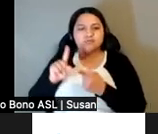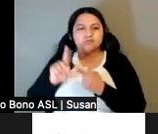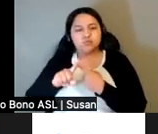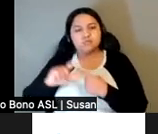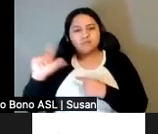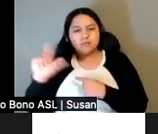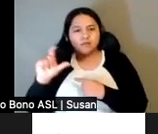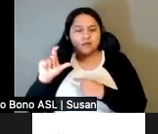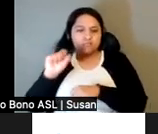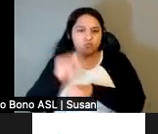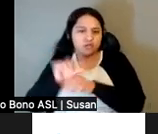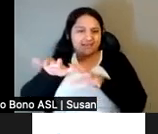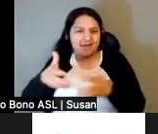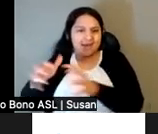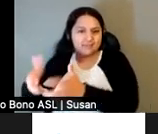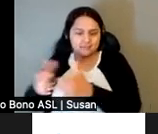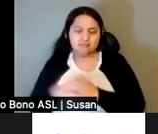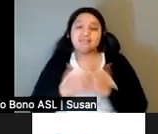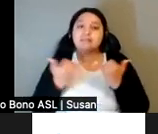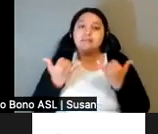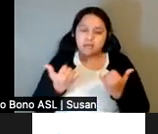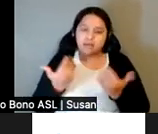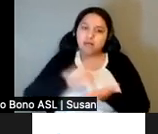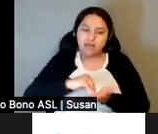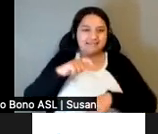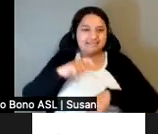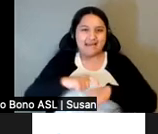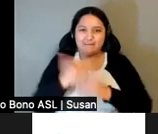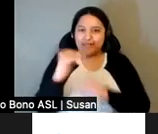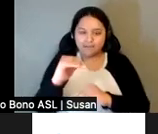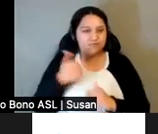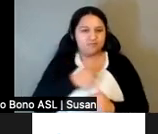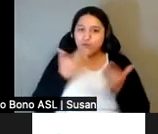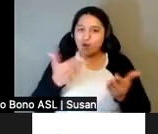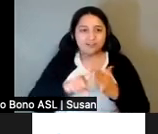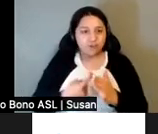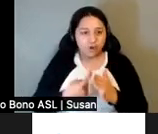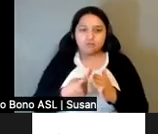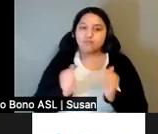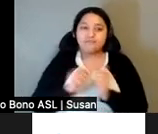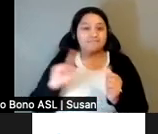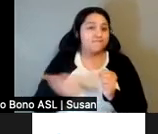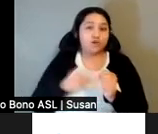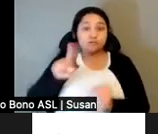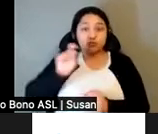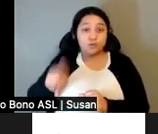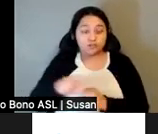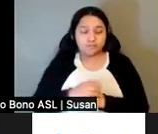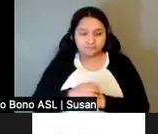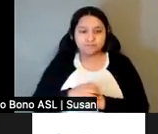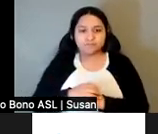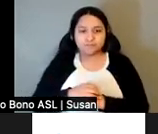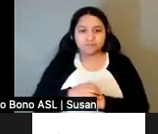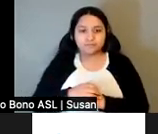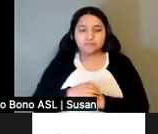So we don't have much time today, so I will launch into our very first question, which is, you we're here